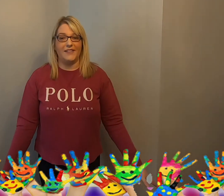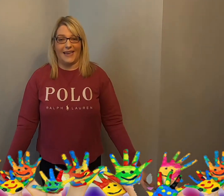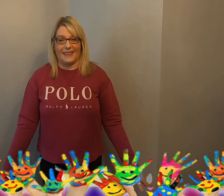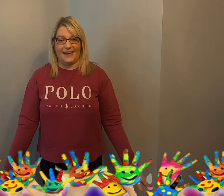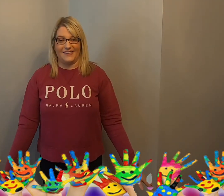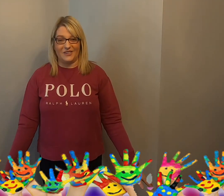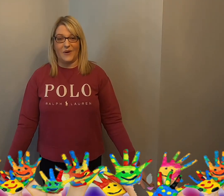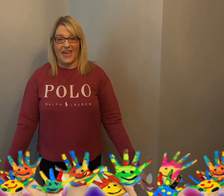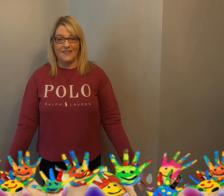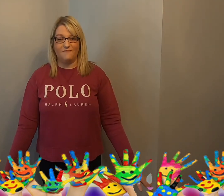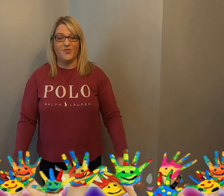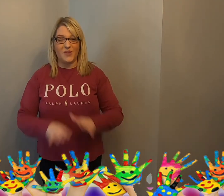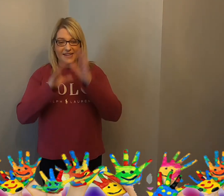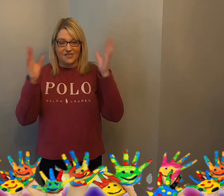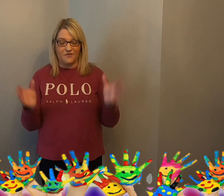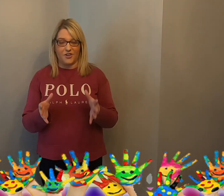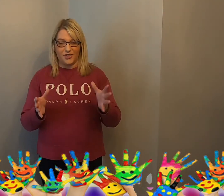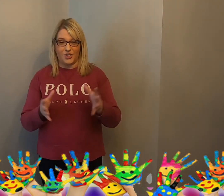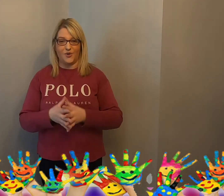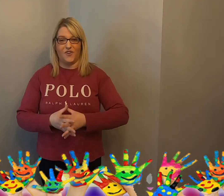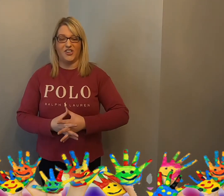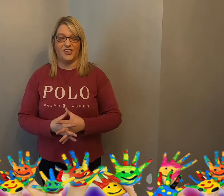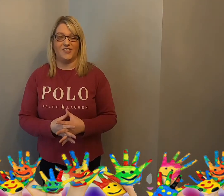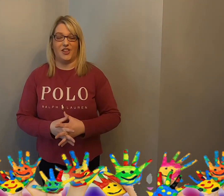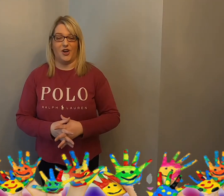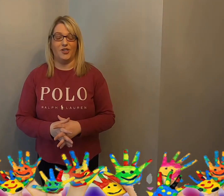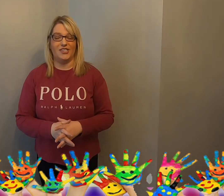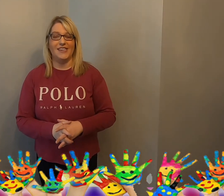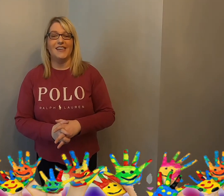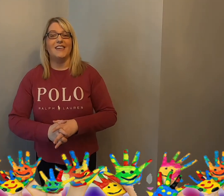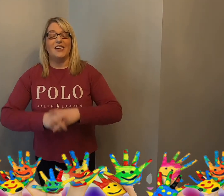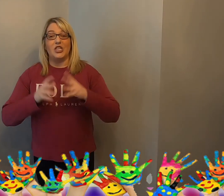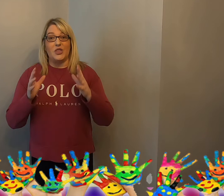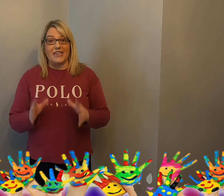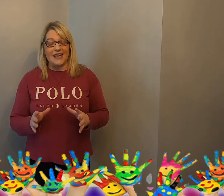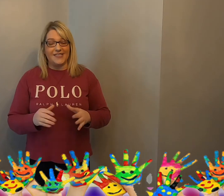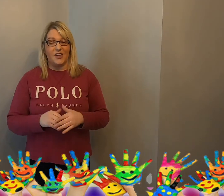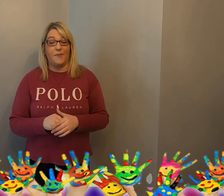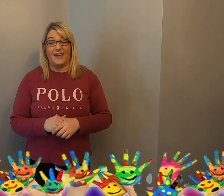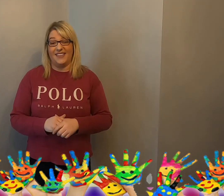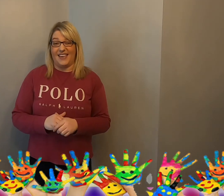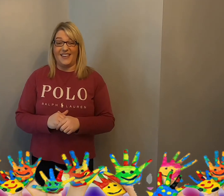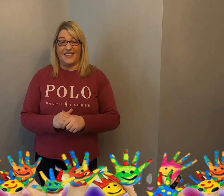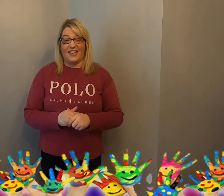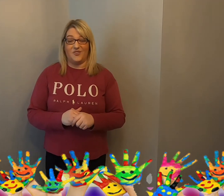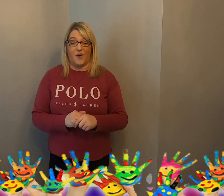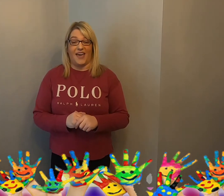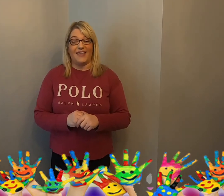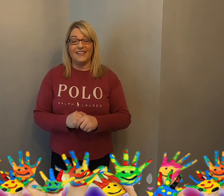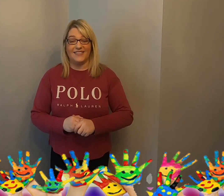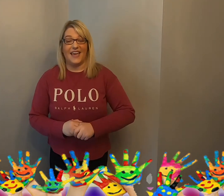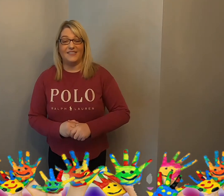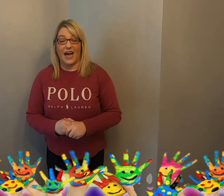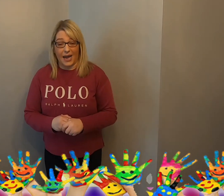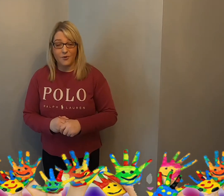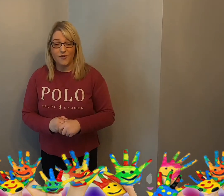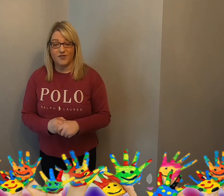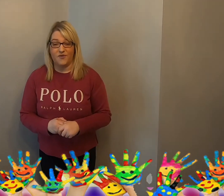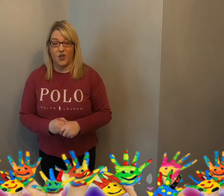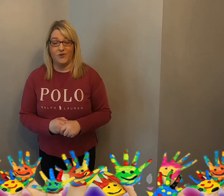like that. Okay. So that's the first two verses learned. Now the next little bit is easy as well. It says, I'm going to follow